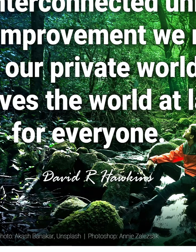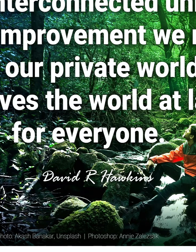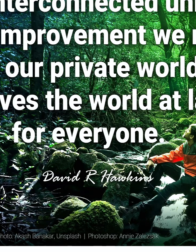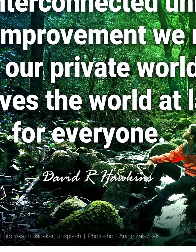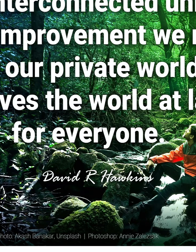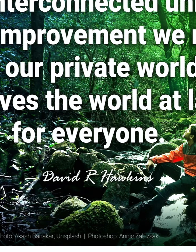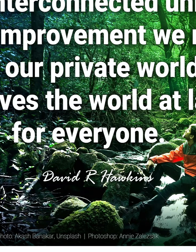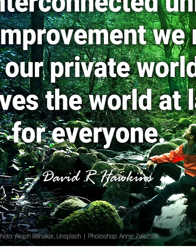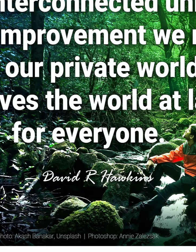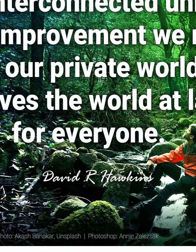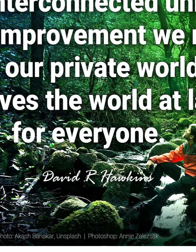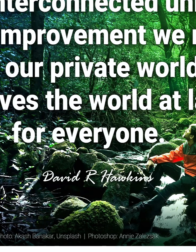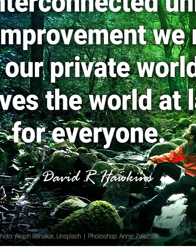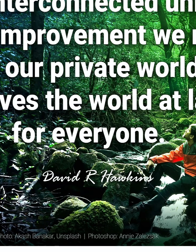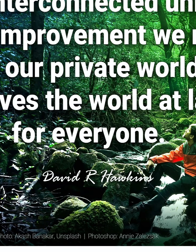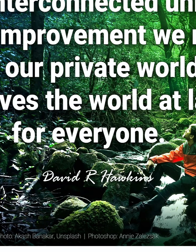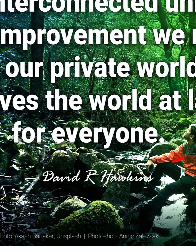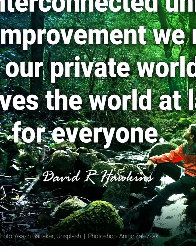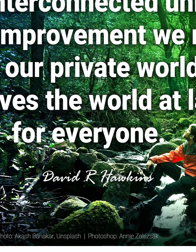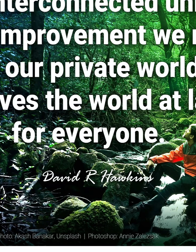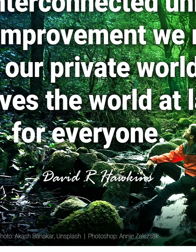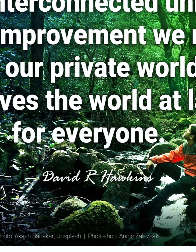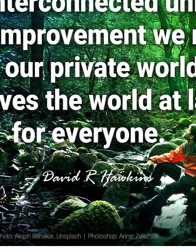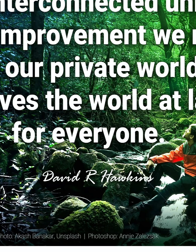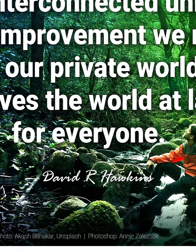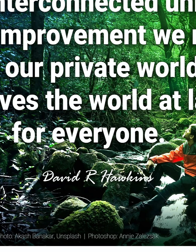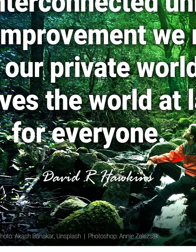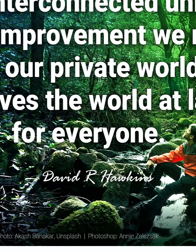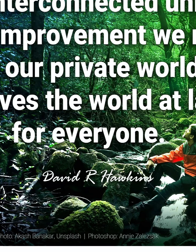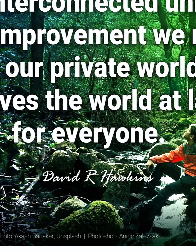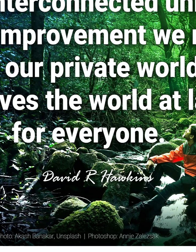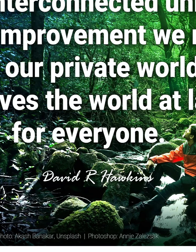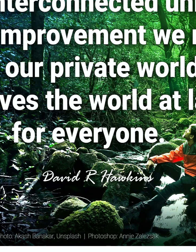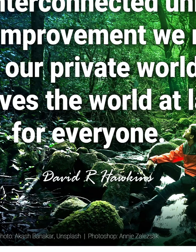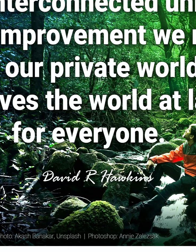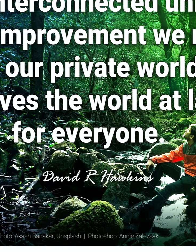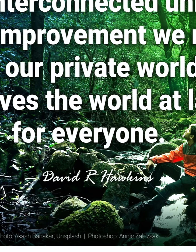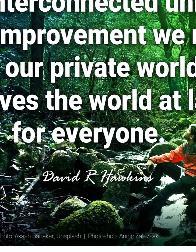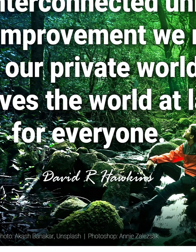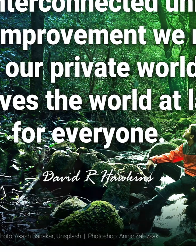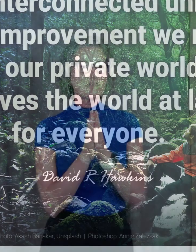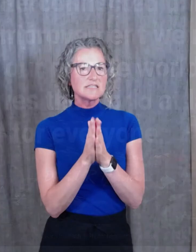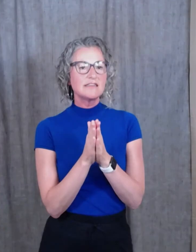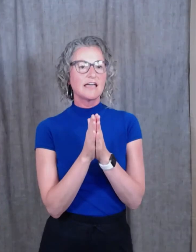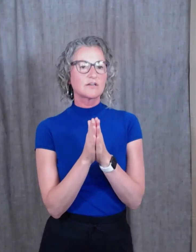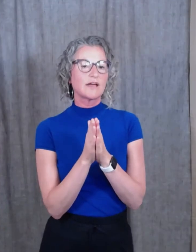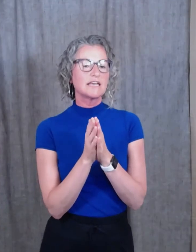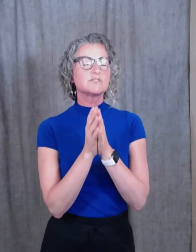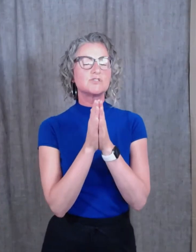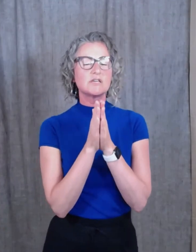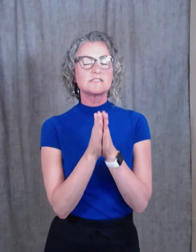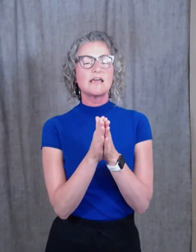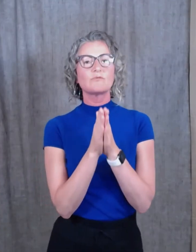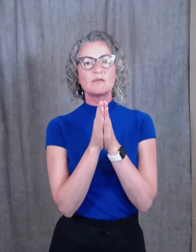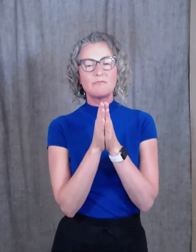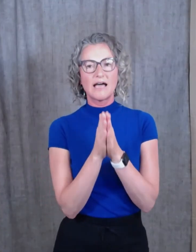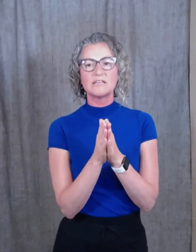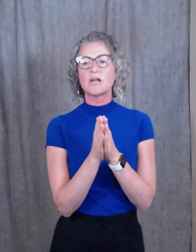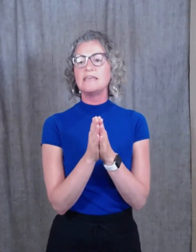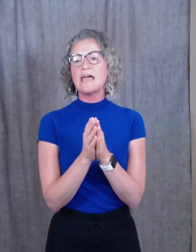improves the world at large for everyone. So isn't that great? It's just that reminder. And now